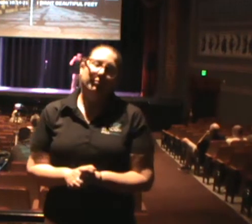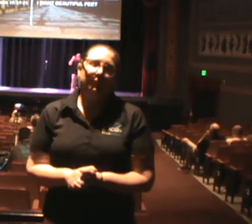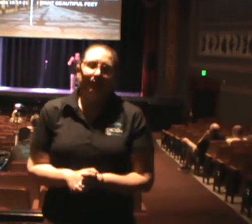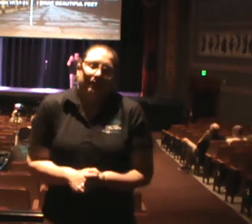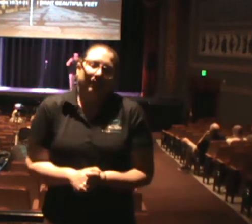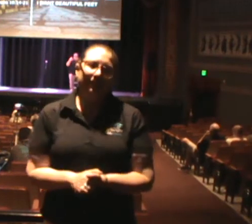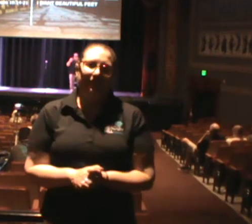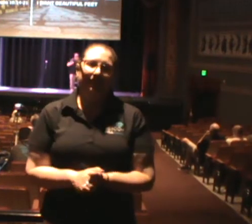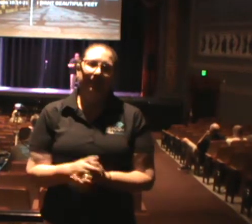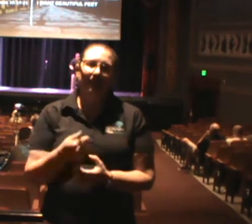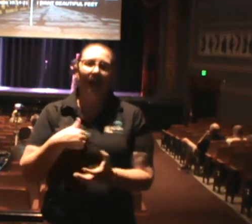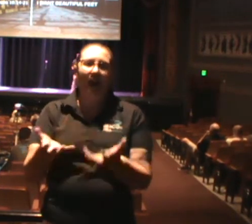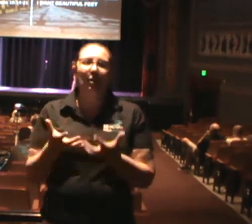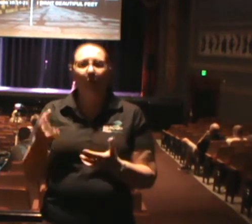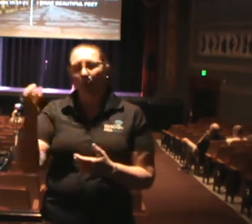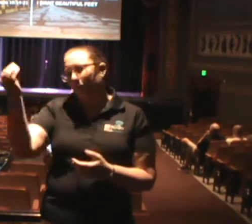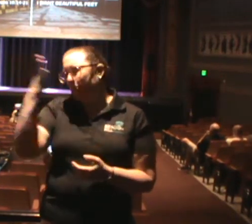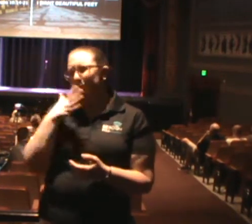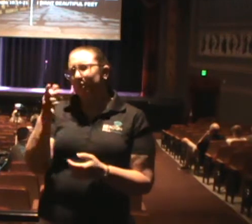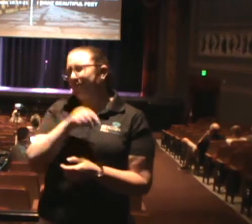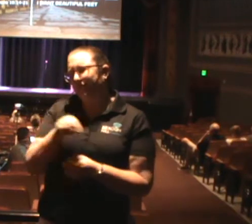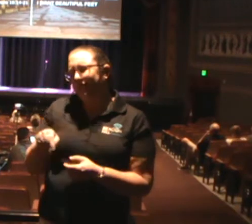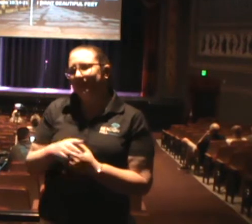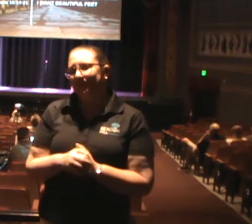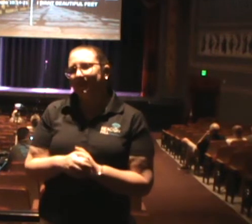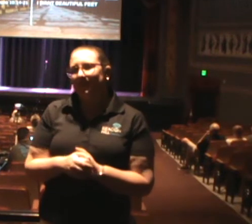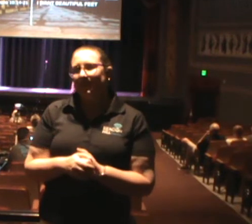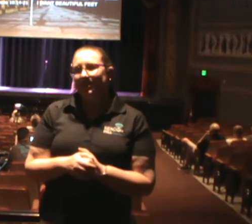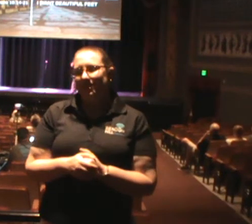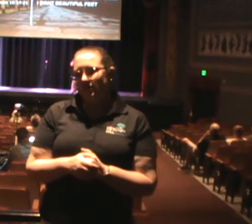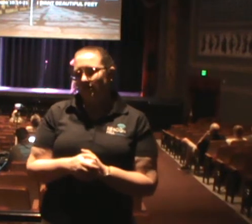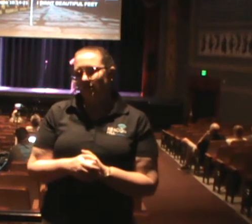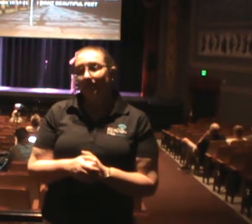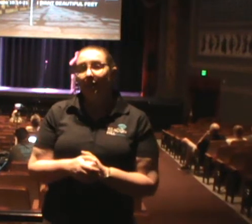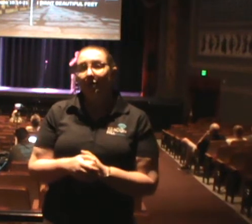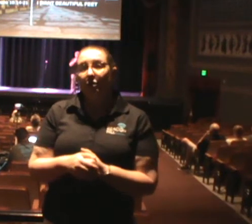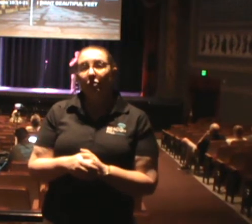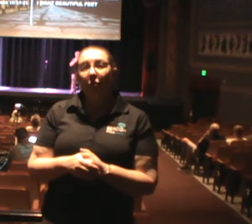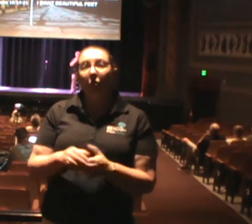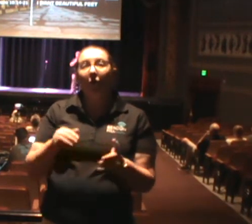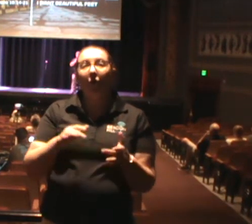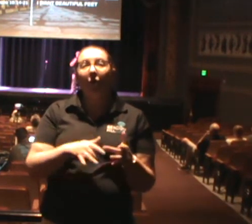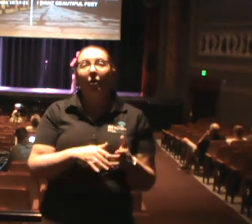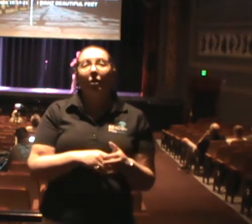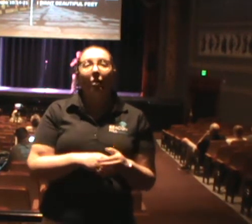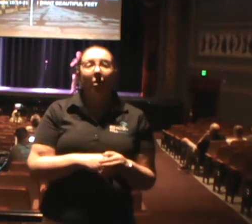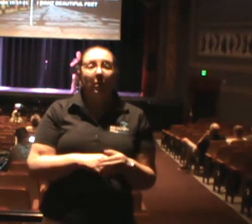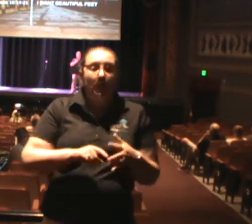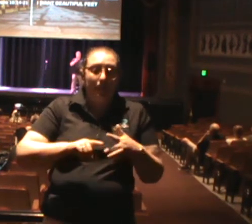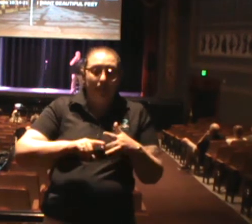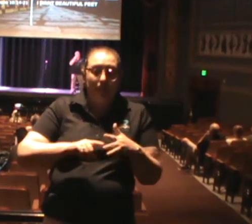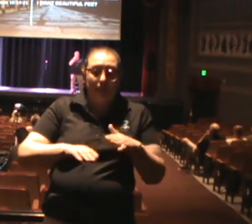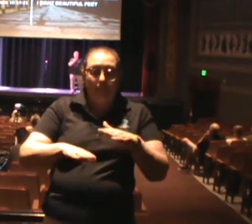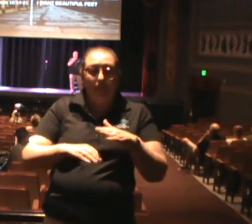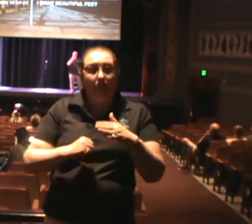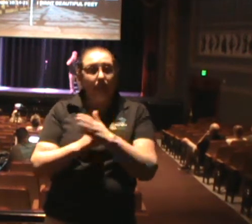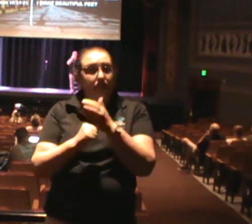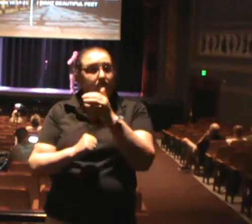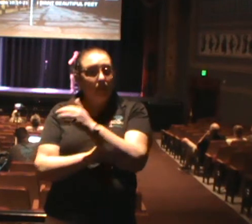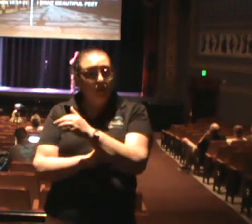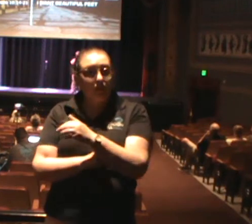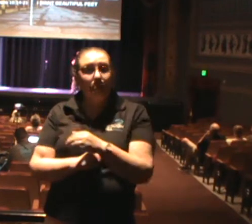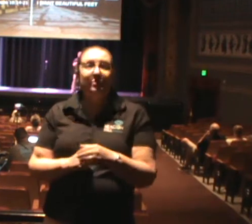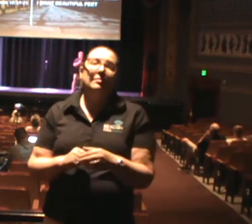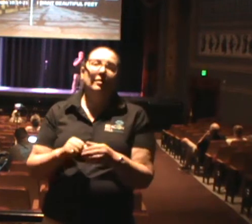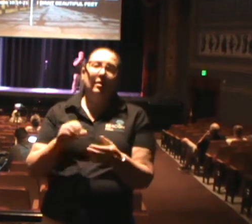All right? I want beautiful feet. And so this is my whole heartbeat. While the core of this message is about Israel's rejection, this is applicable